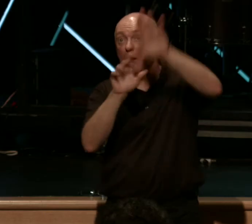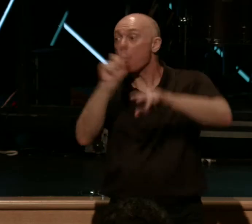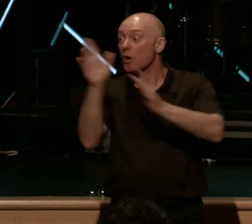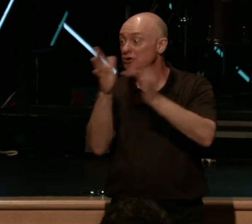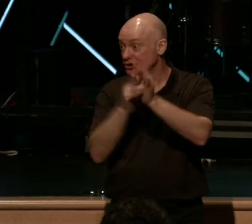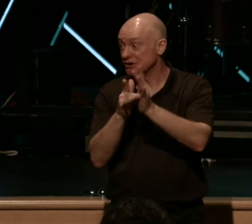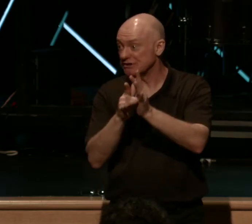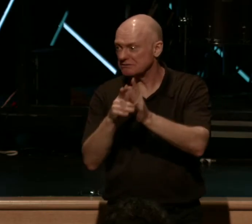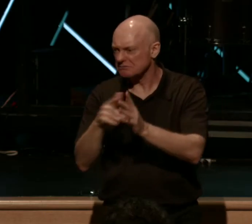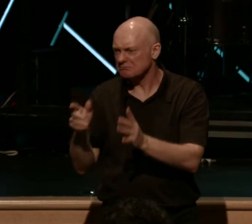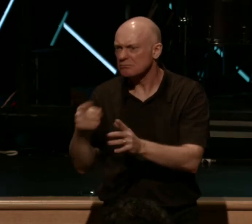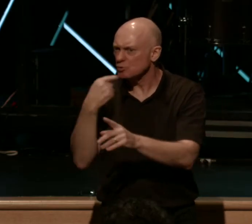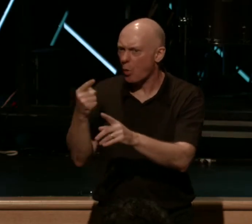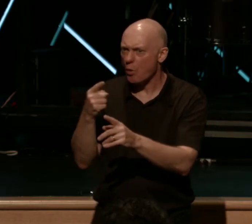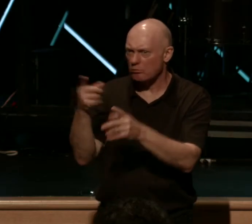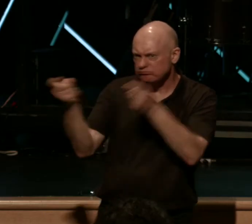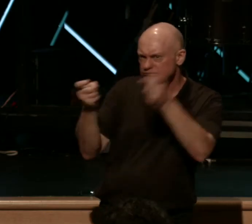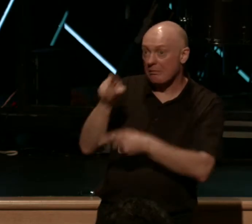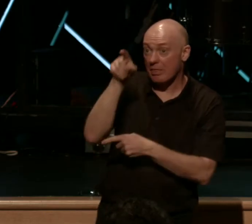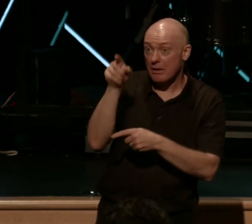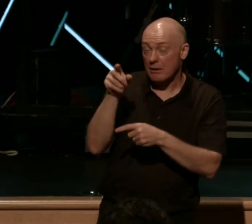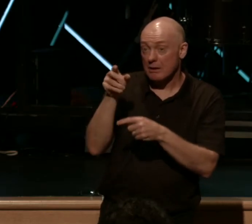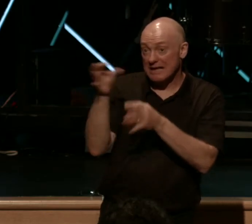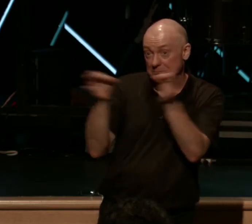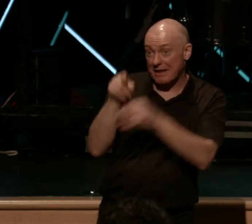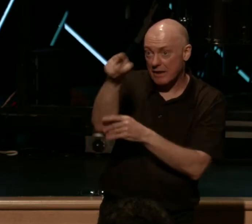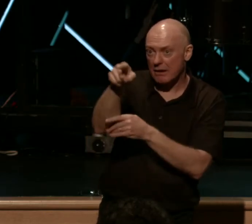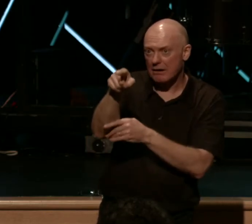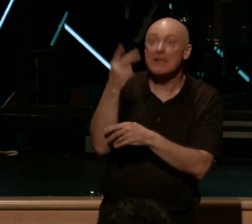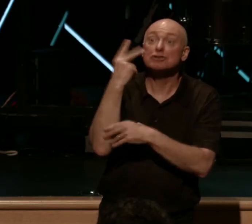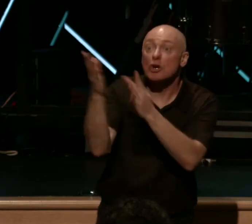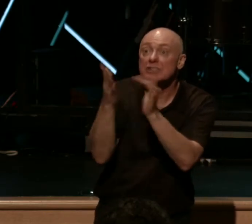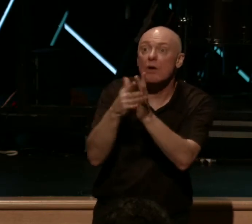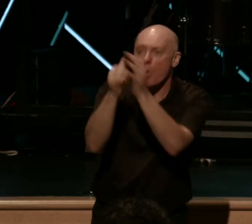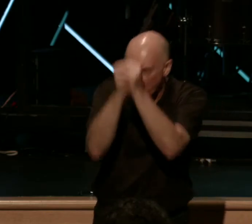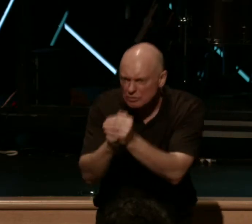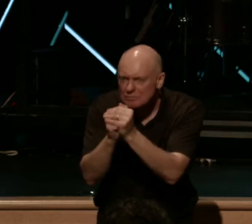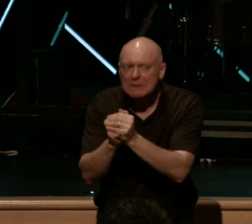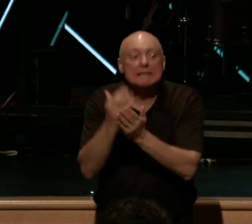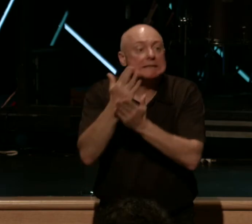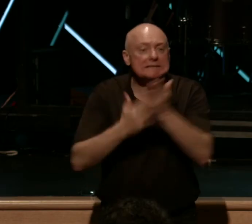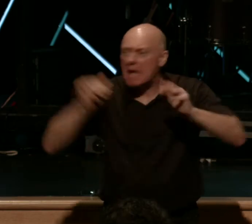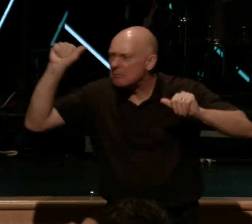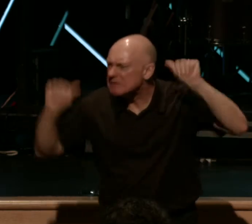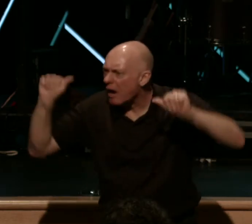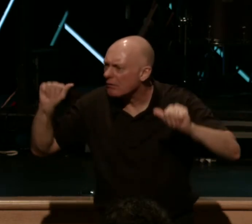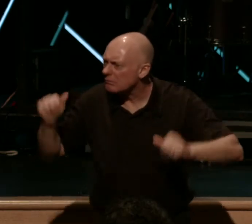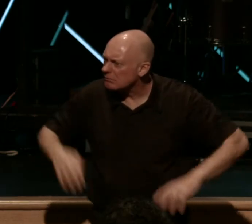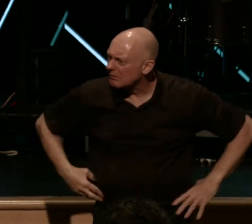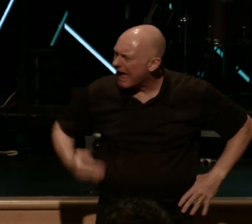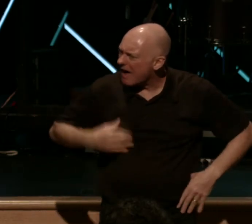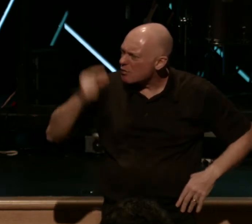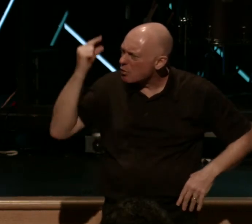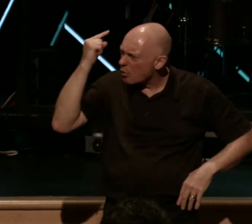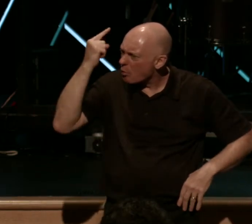directed them. When they saw him, they worshipped him, but some doubted. Now have you ever wondered about that? Like